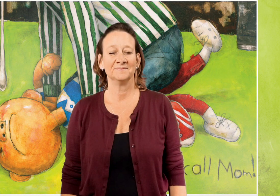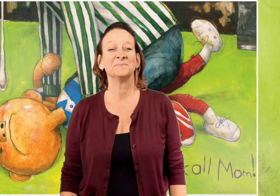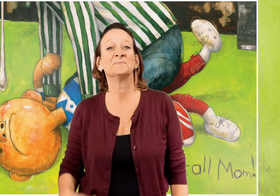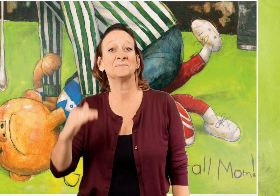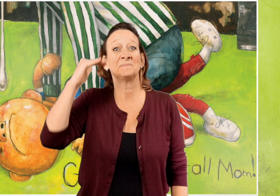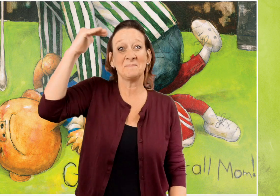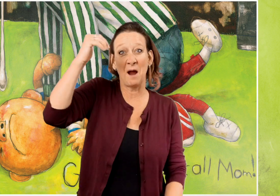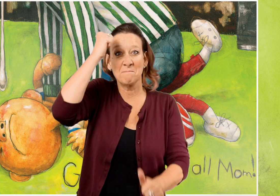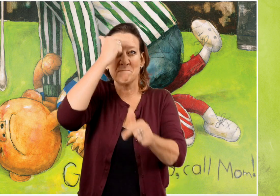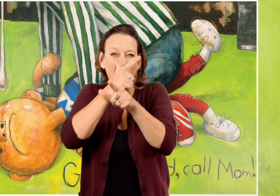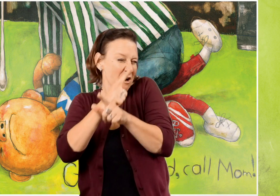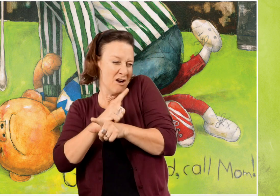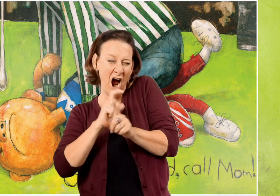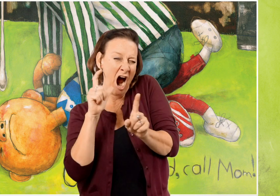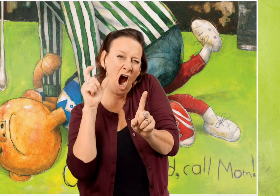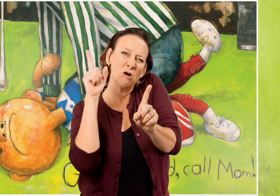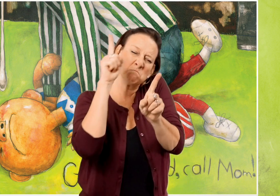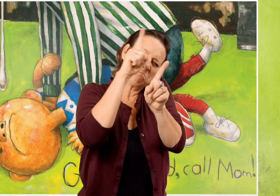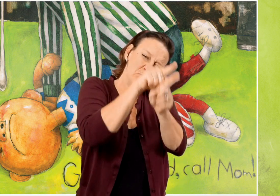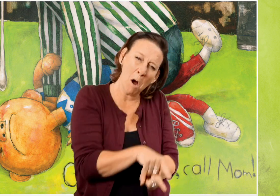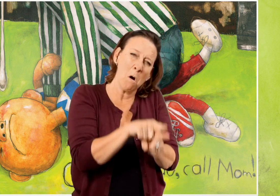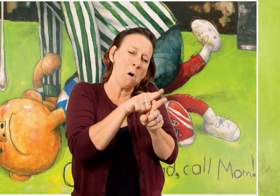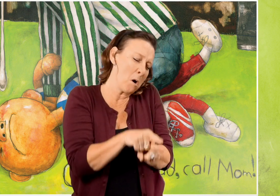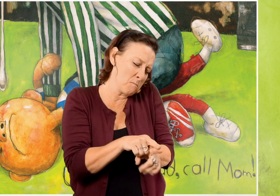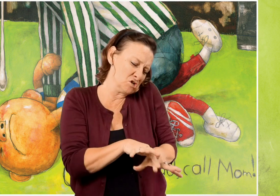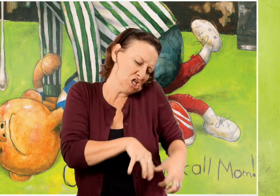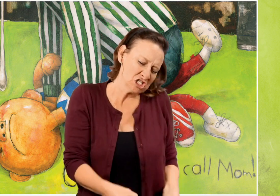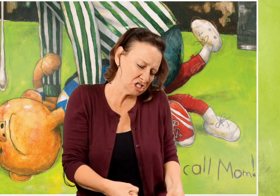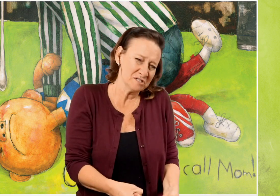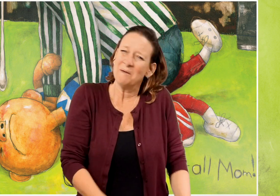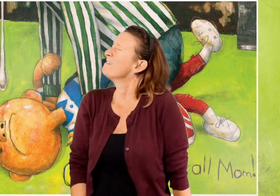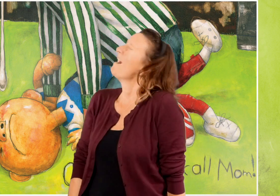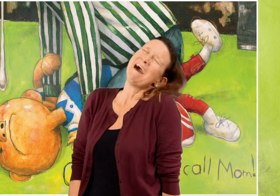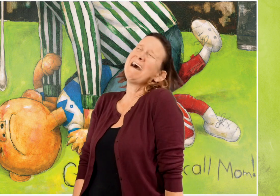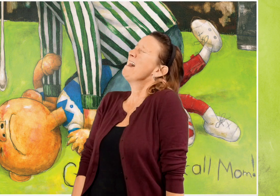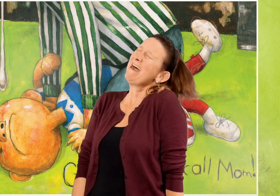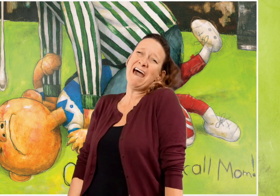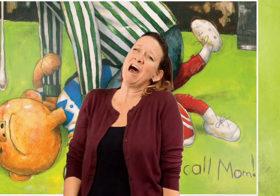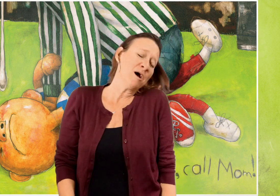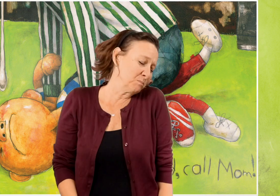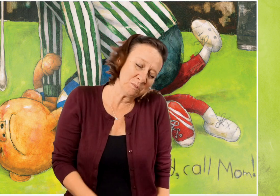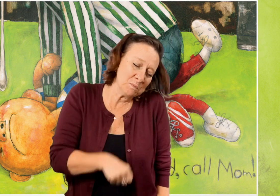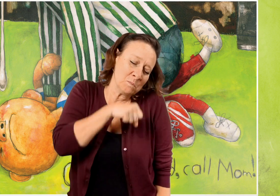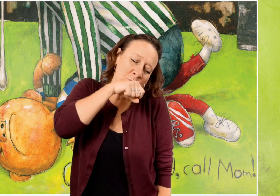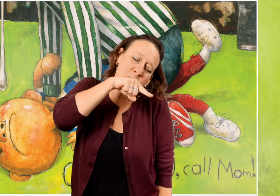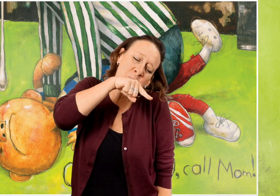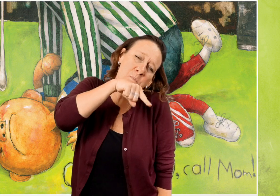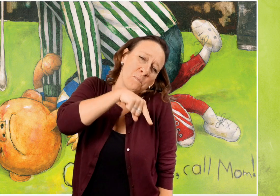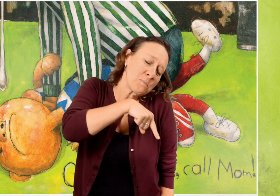His big brother tackles him to the ground and dangles drool over his face.